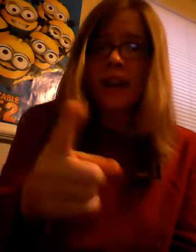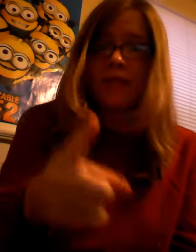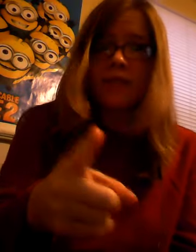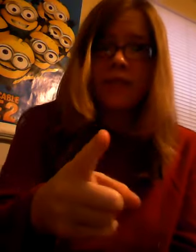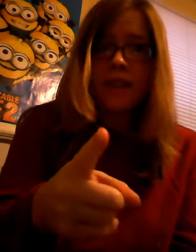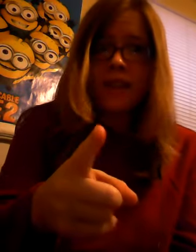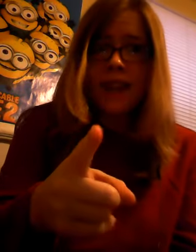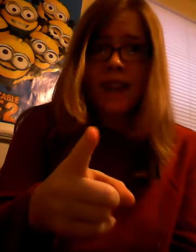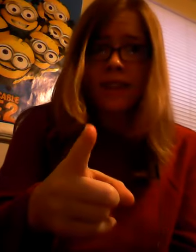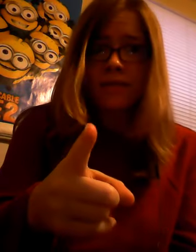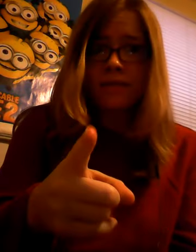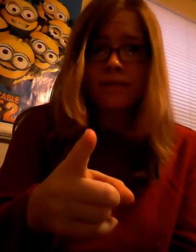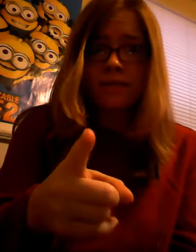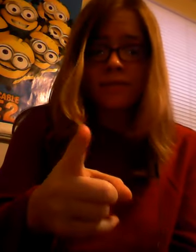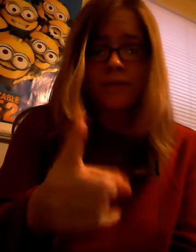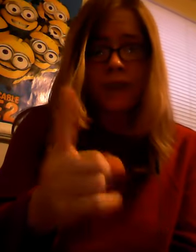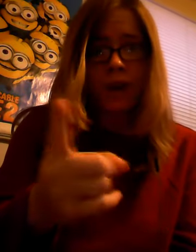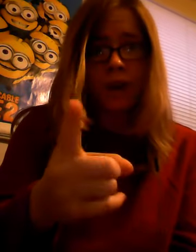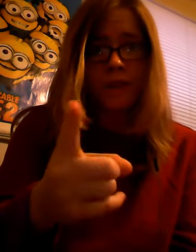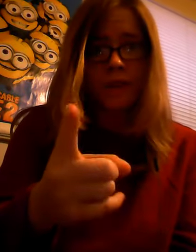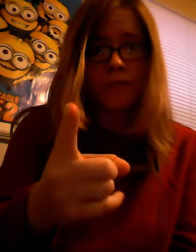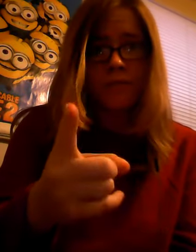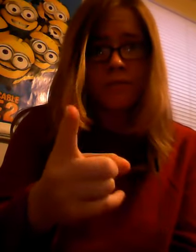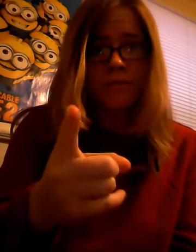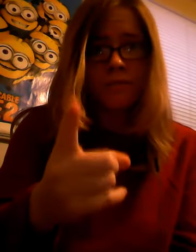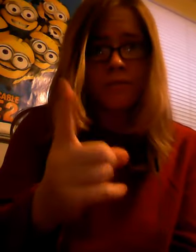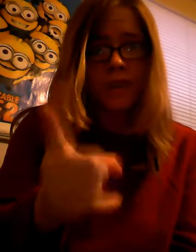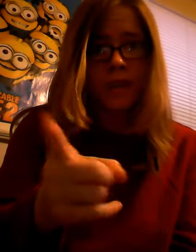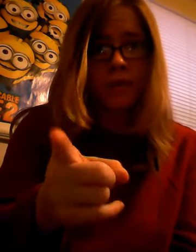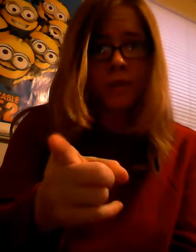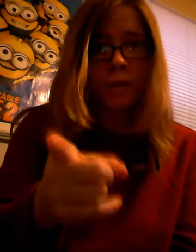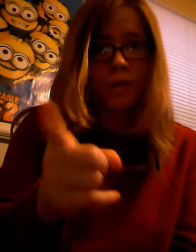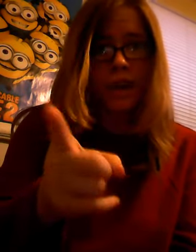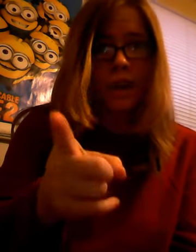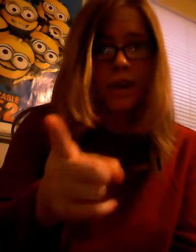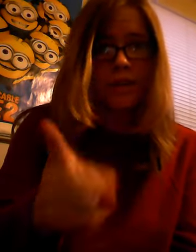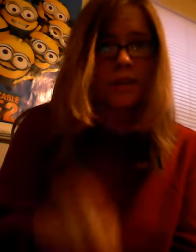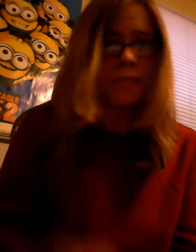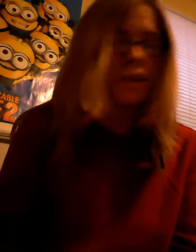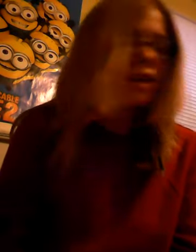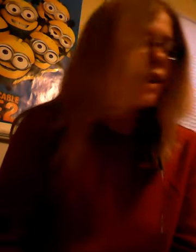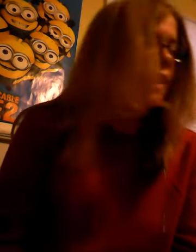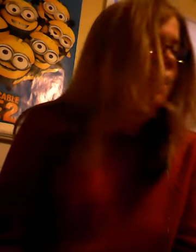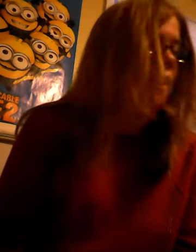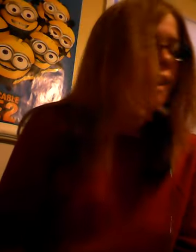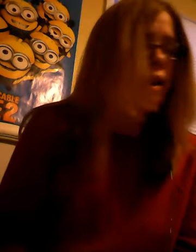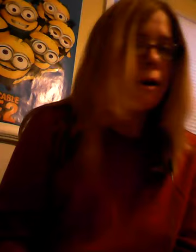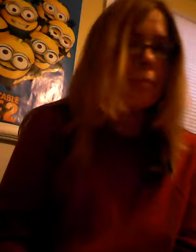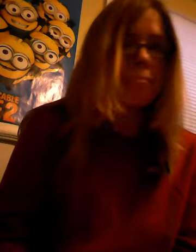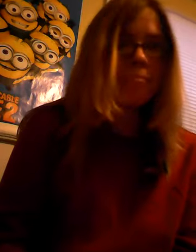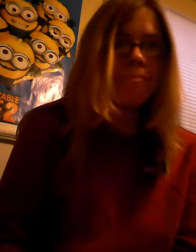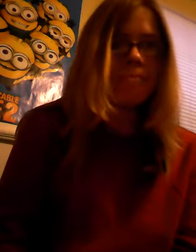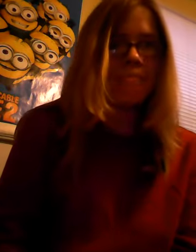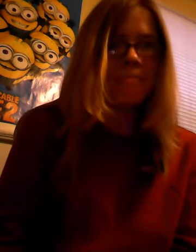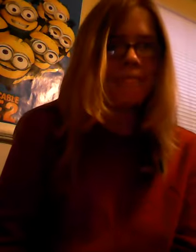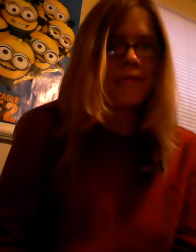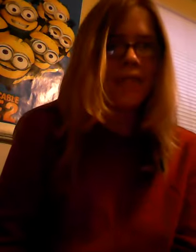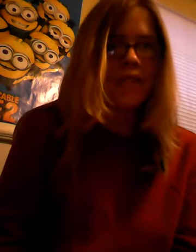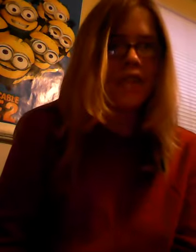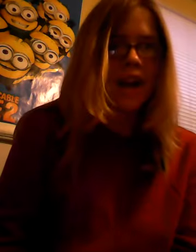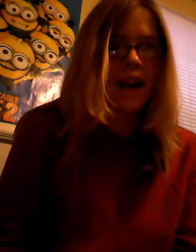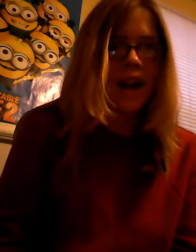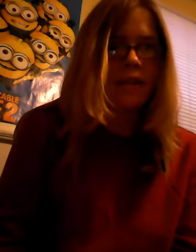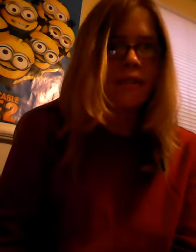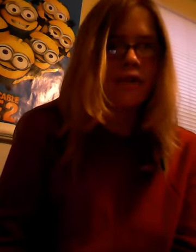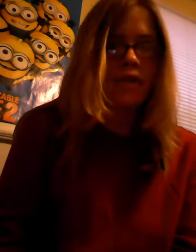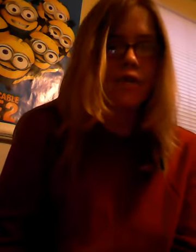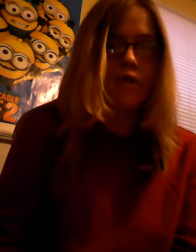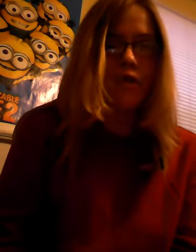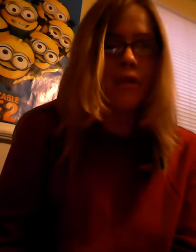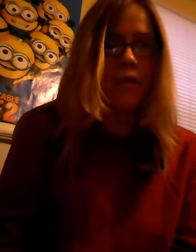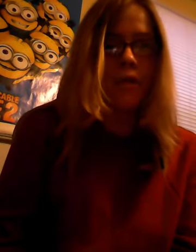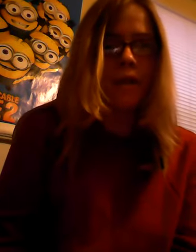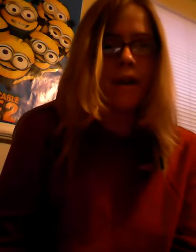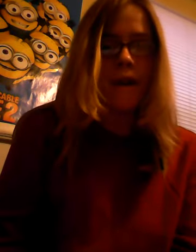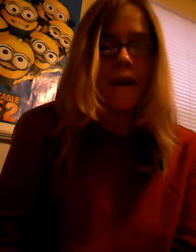out to Yin Yang. You're awesome. Stay cool. Stay awesome. Um, shout out to him.